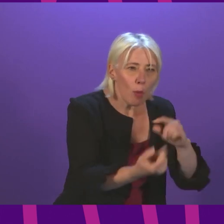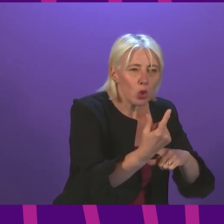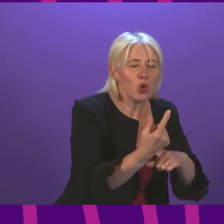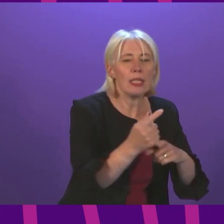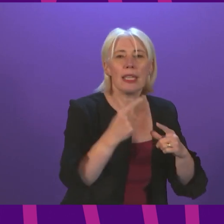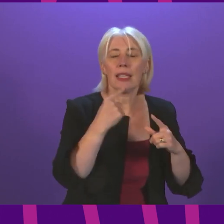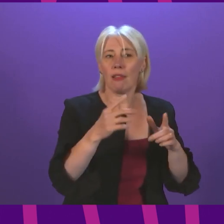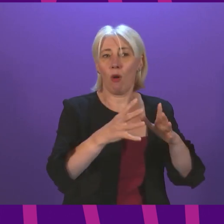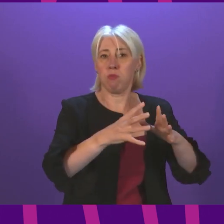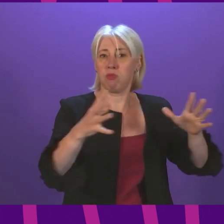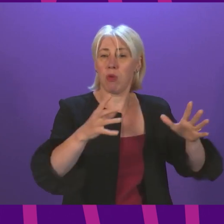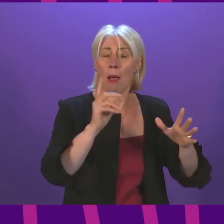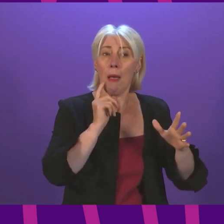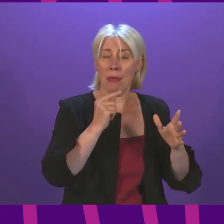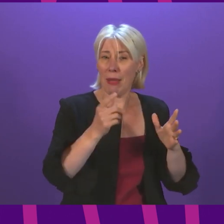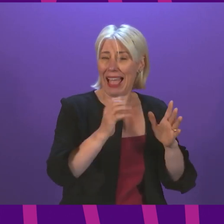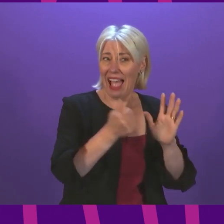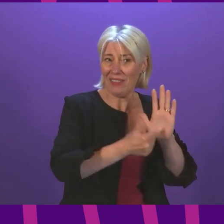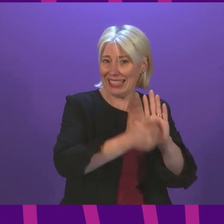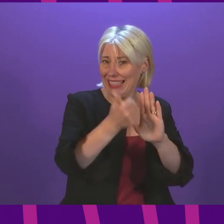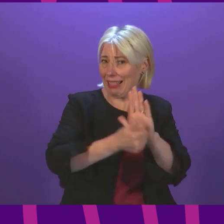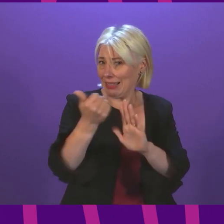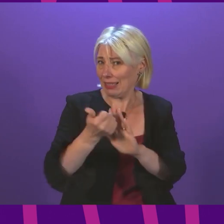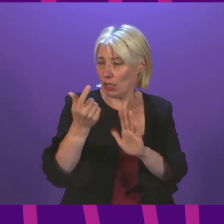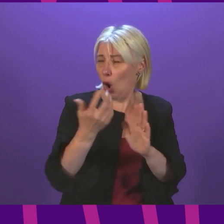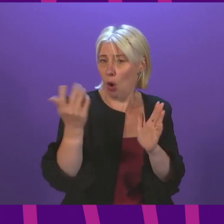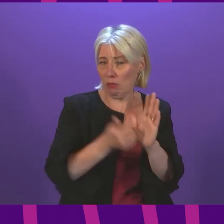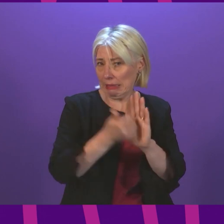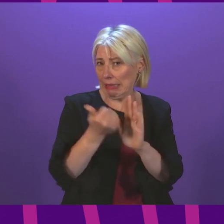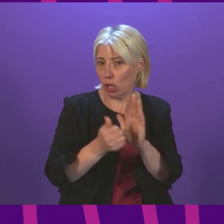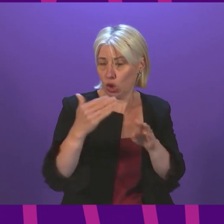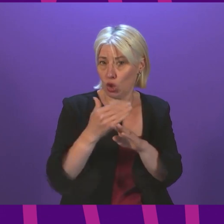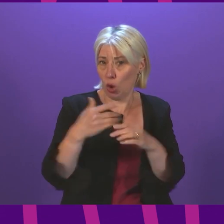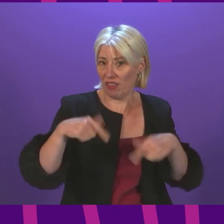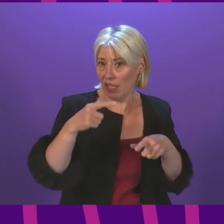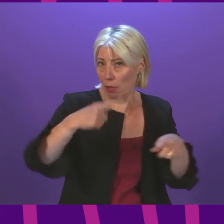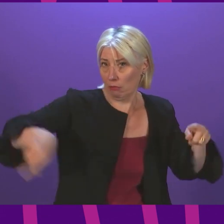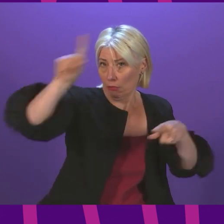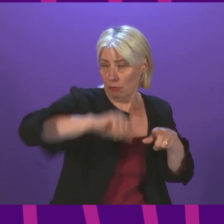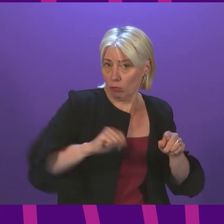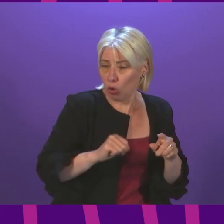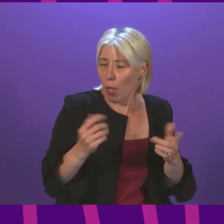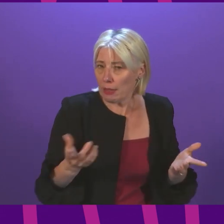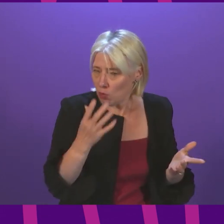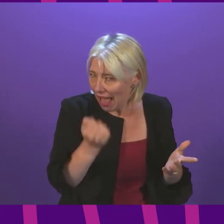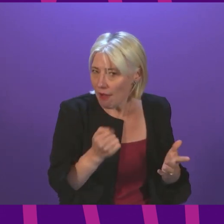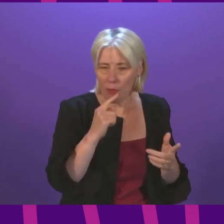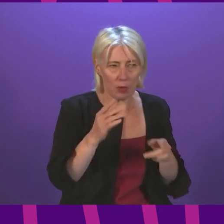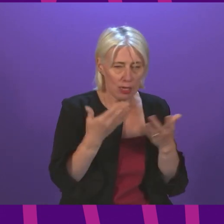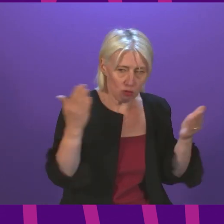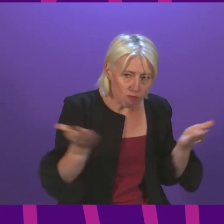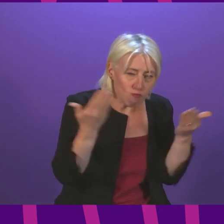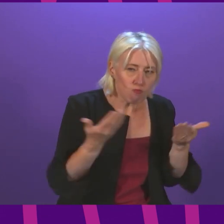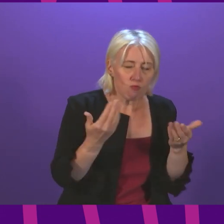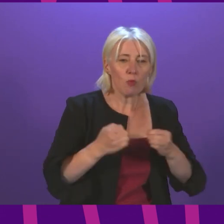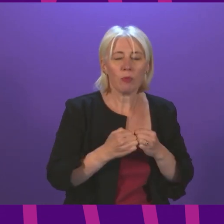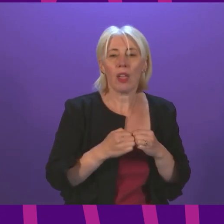for the huge number of skilled job vacancies that we see available for people across sectors in Scotland today. And that's